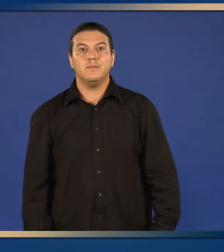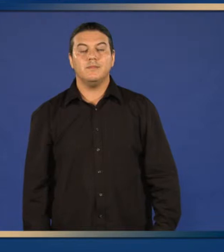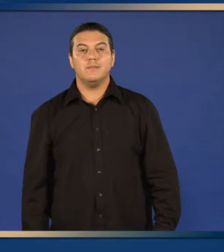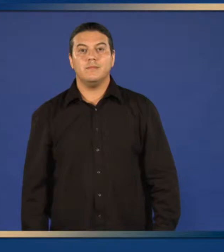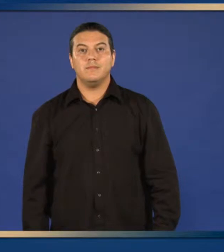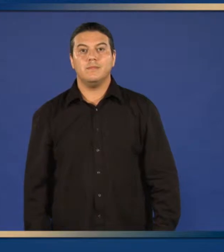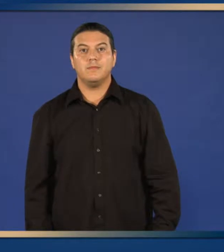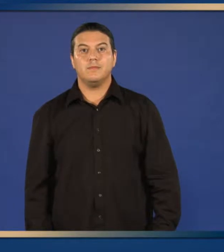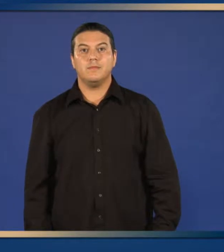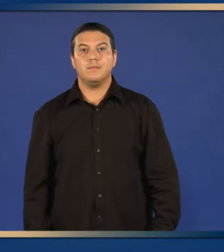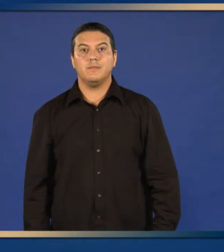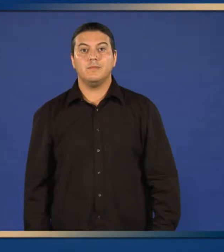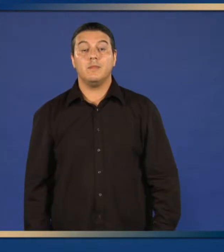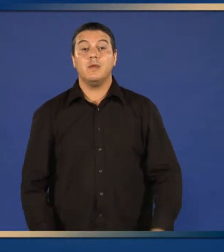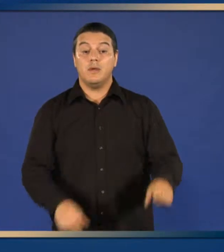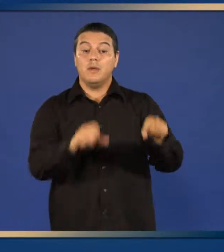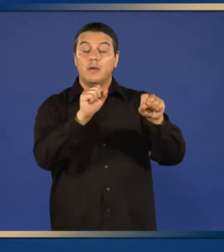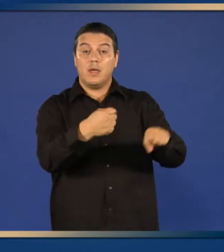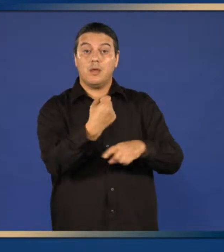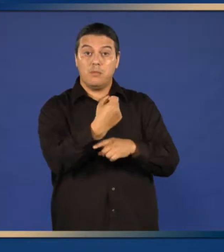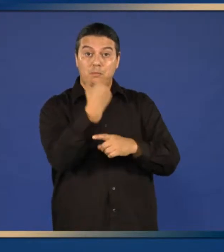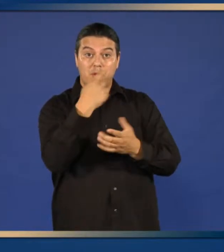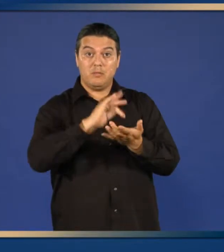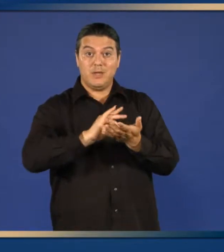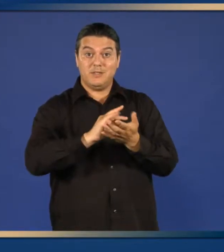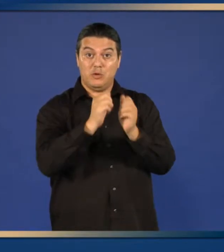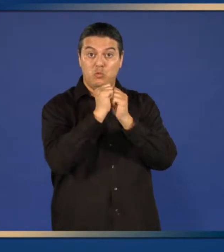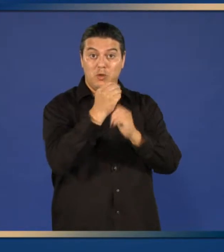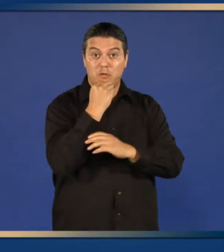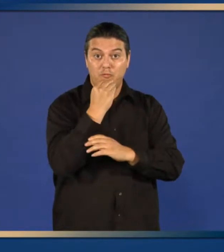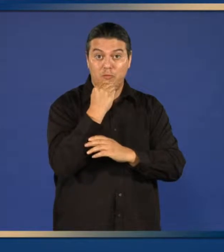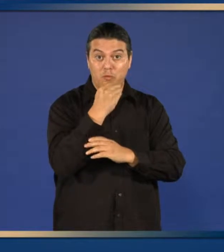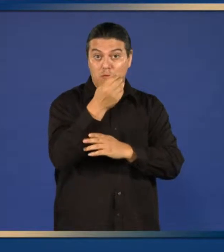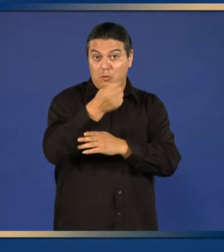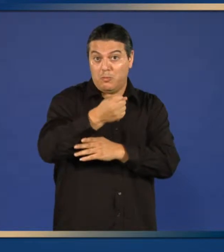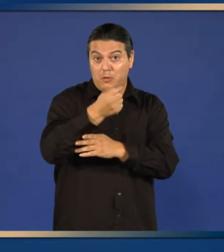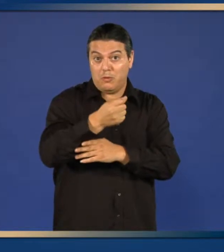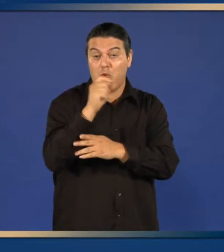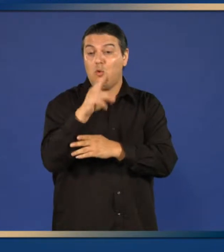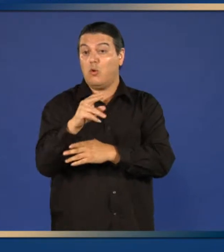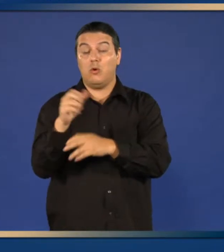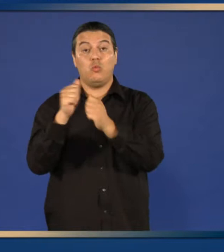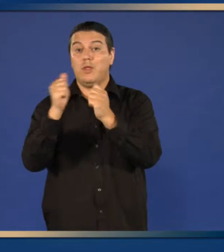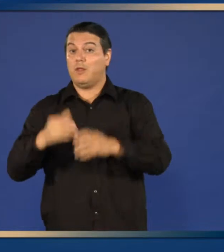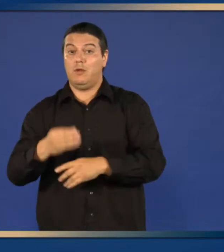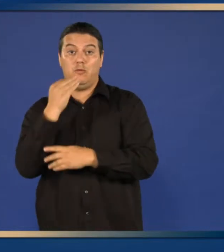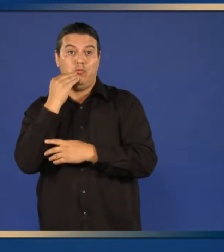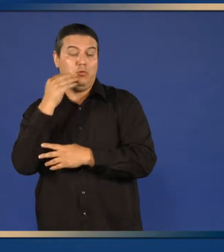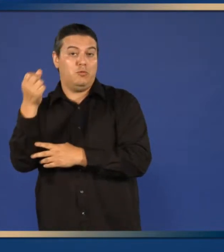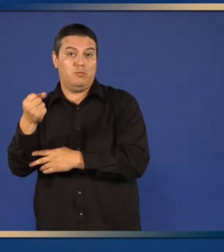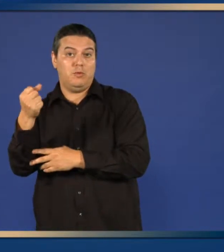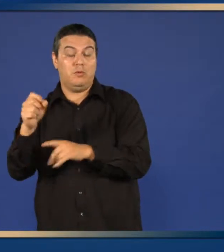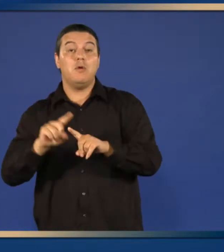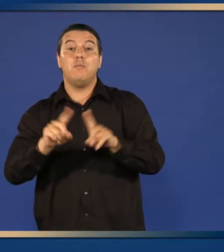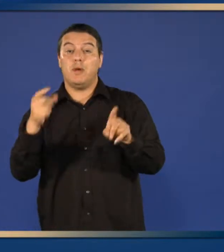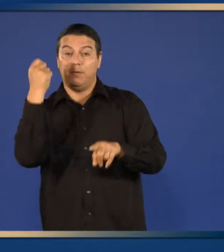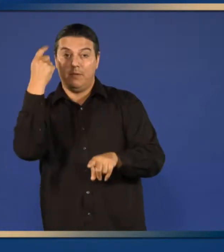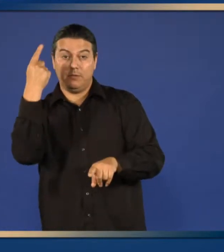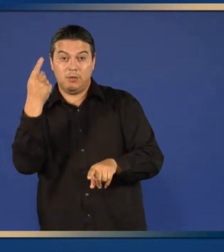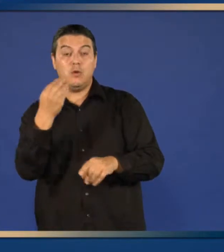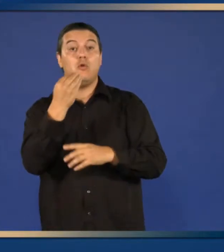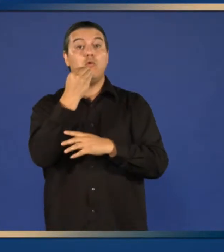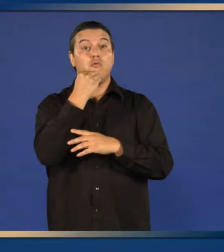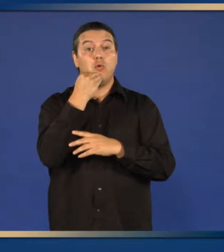You may take your medicine with or without food or milk, but food or